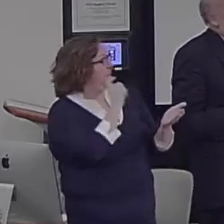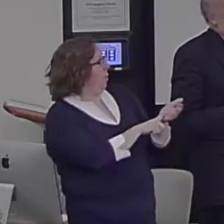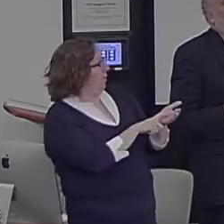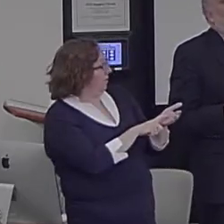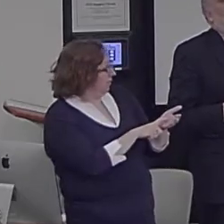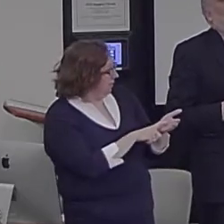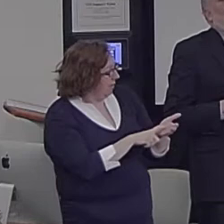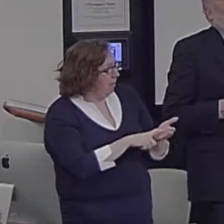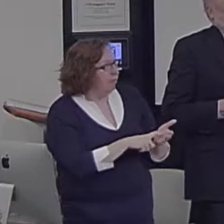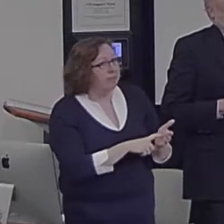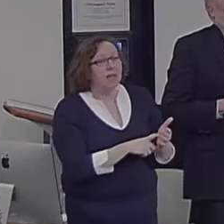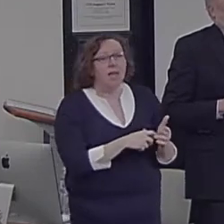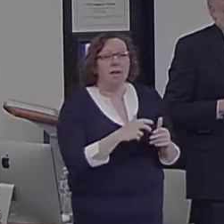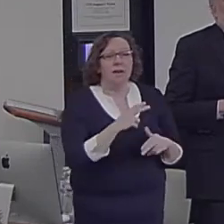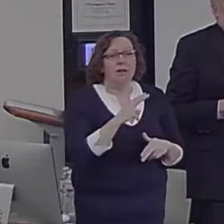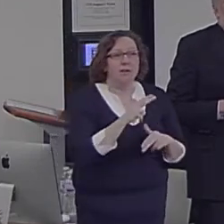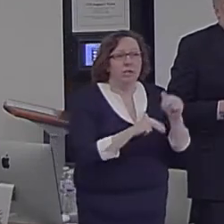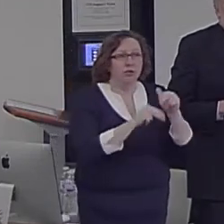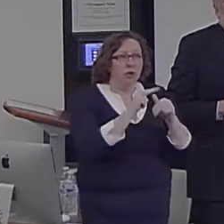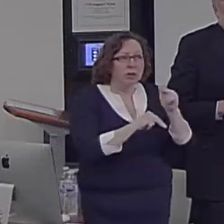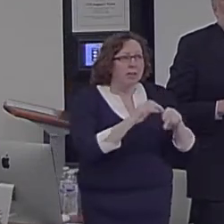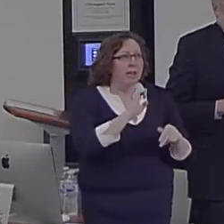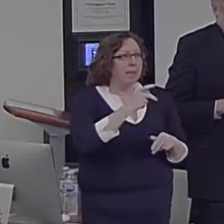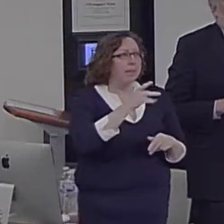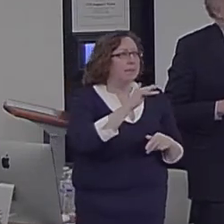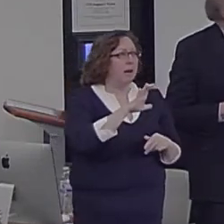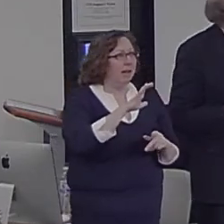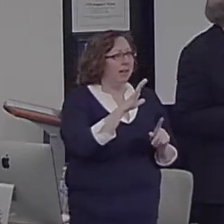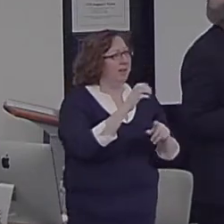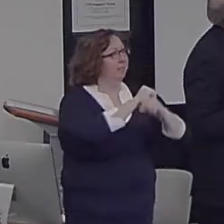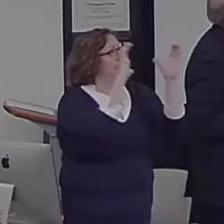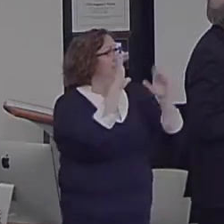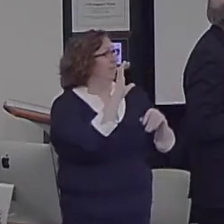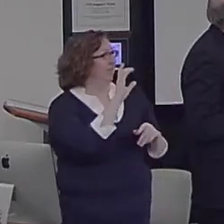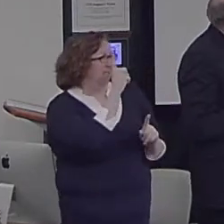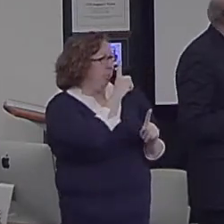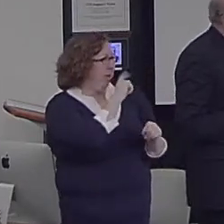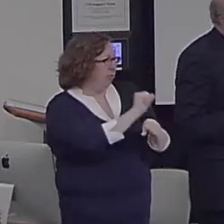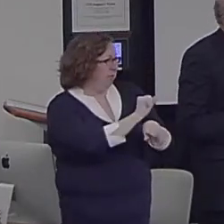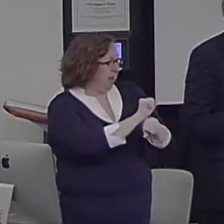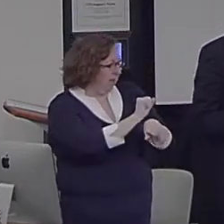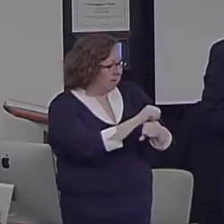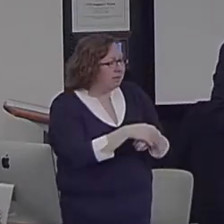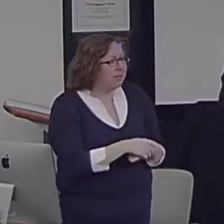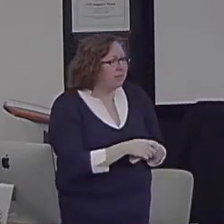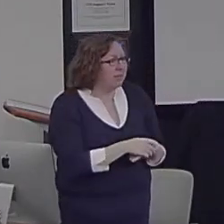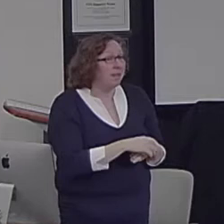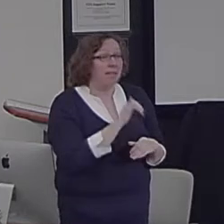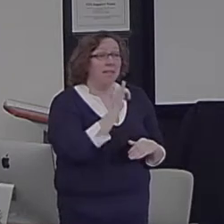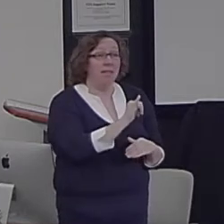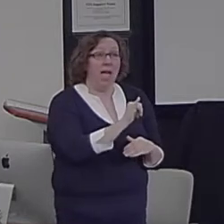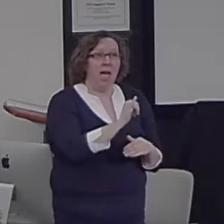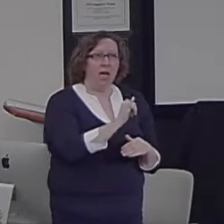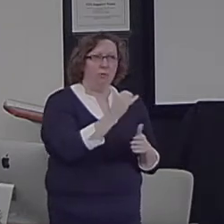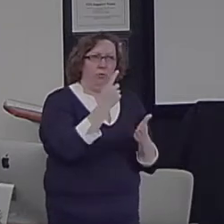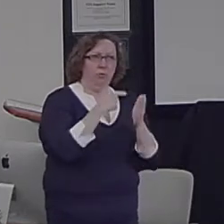hypothesis obviously posits that episodic retrieval plays an important role,